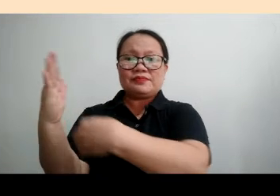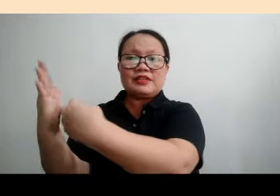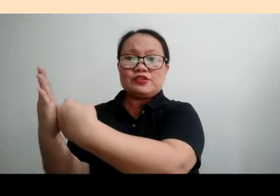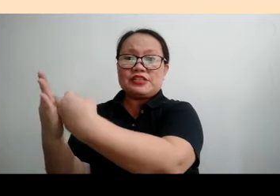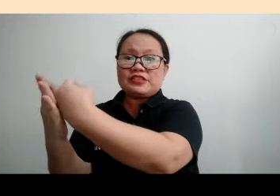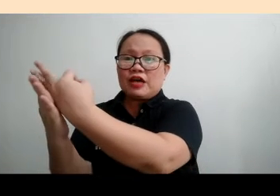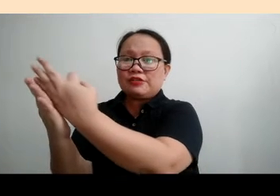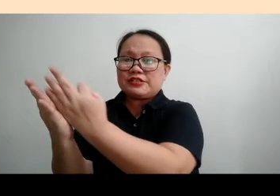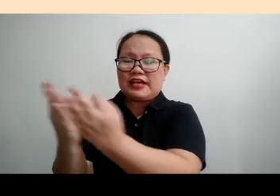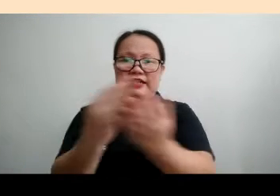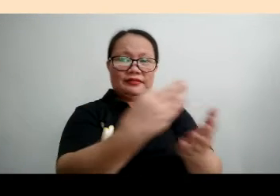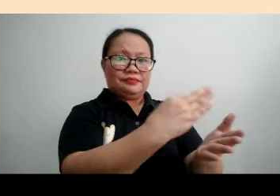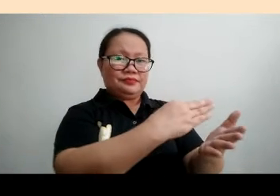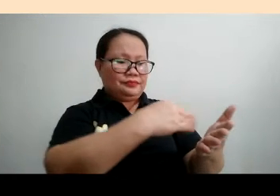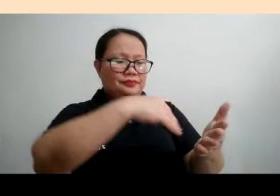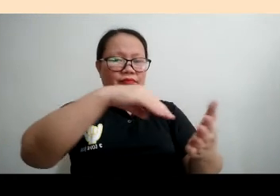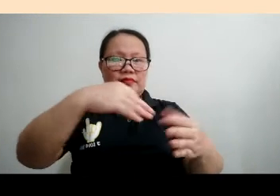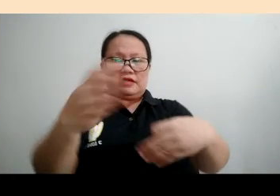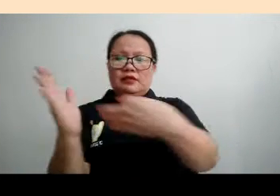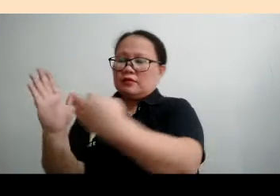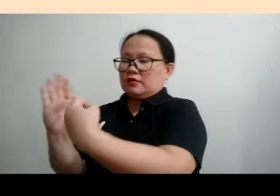So, this is how you sign.